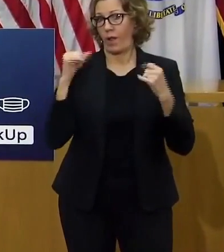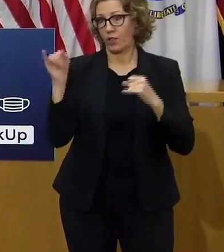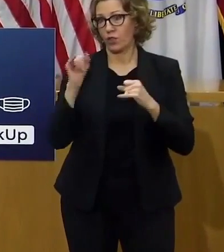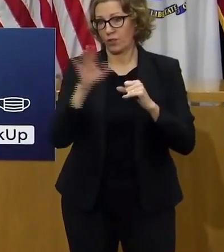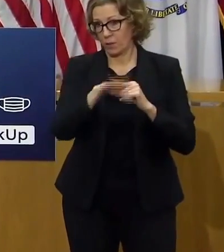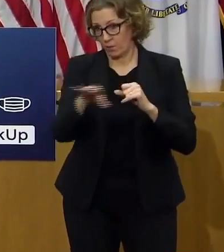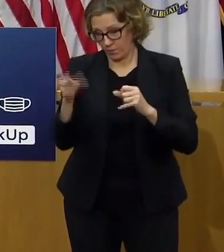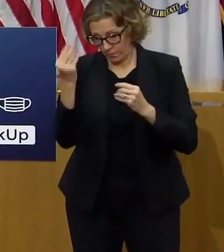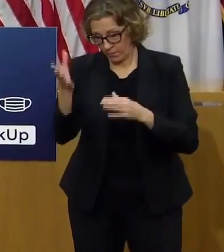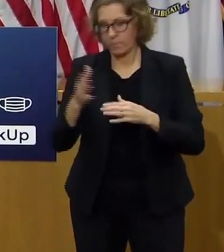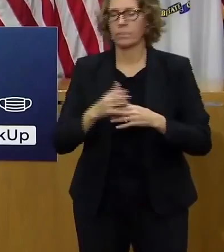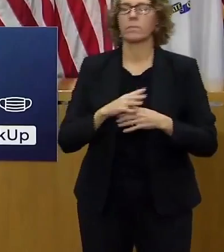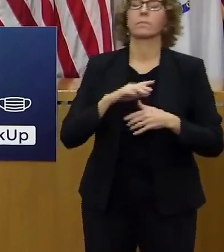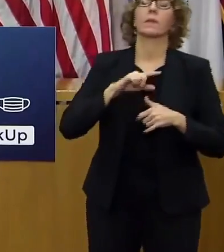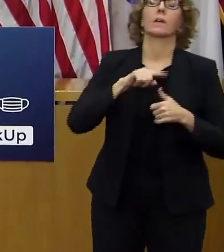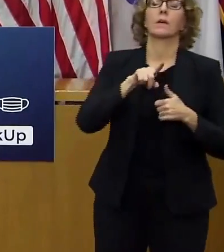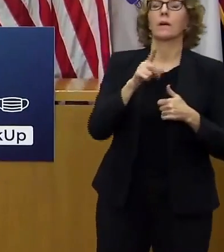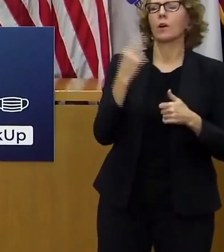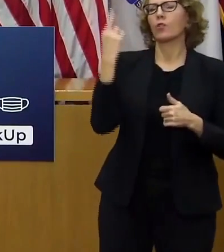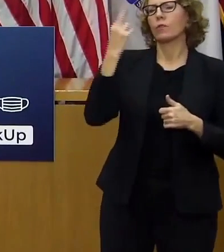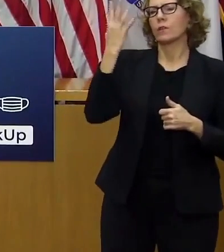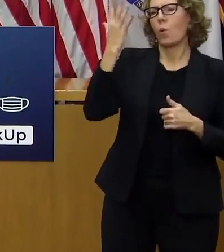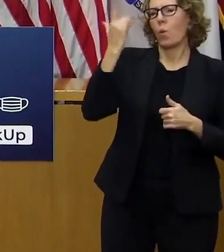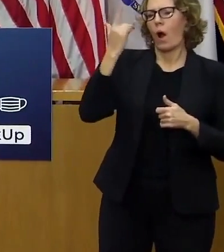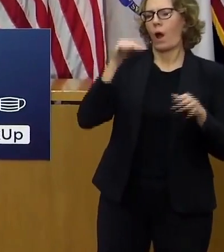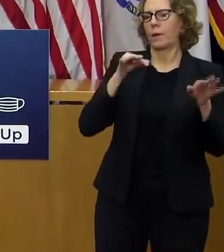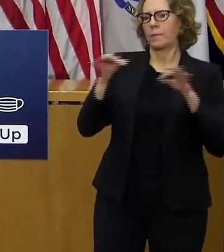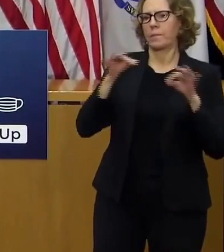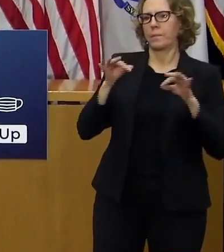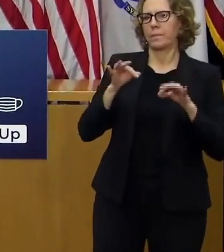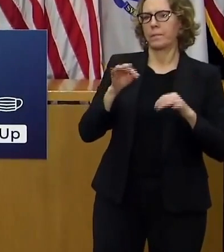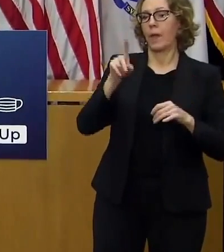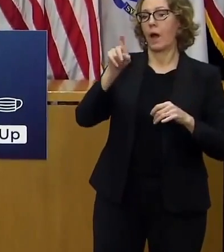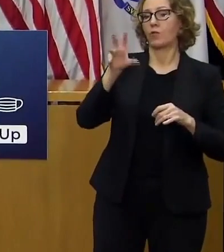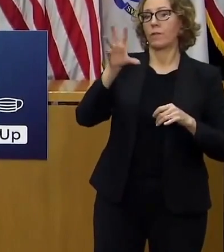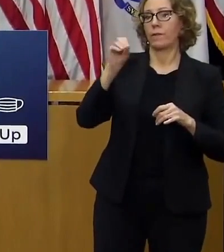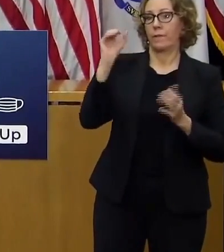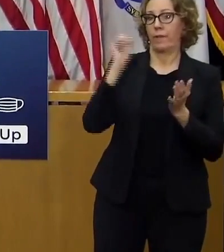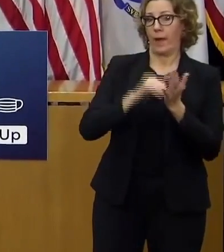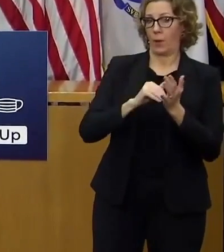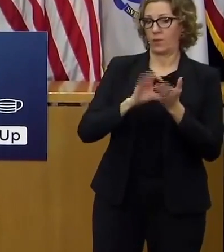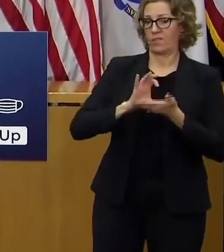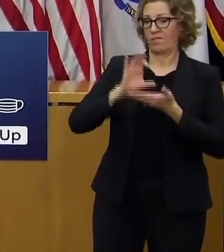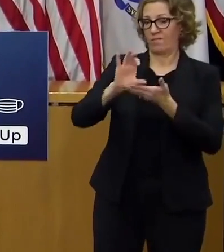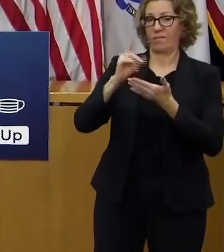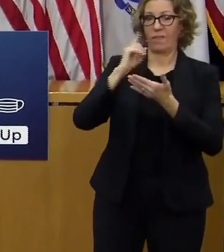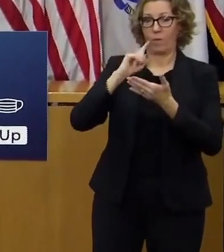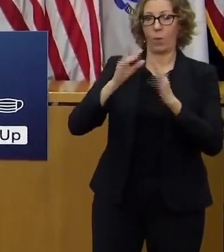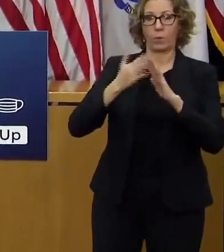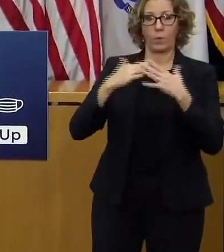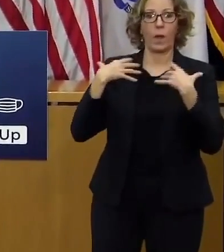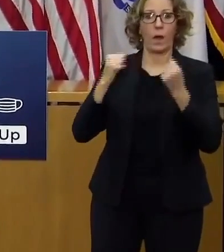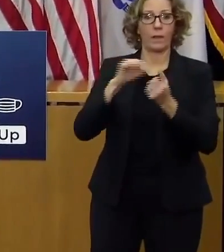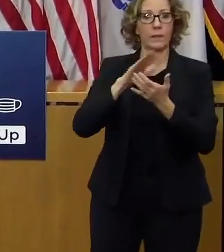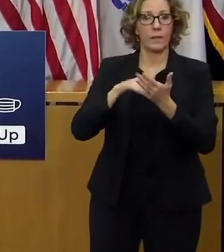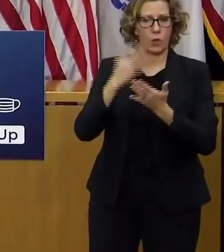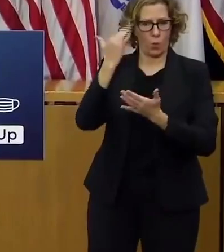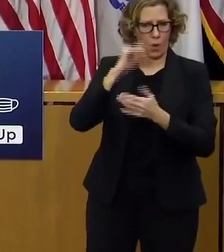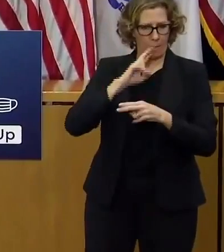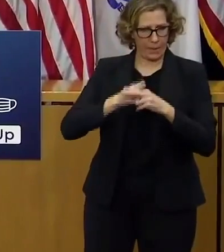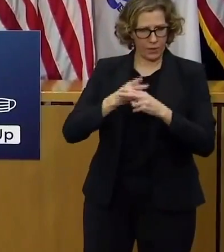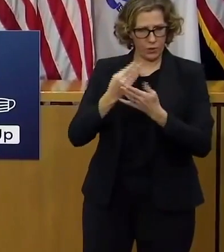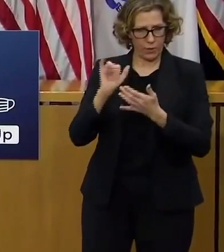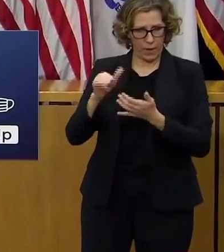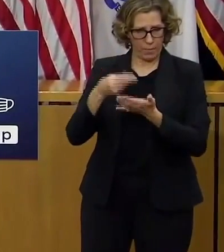the one of the reasons that i announced the 150 000 for community hospitals and the and to community health centers is because